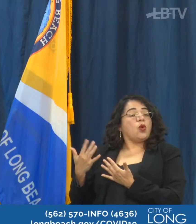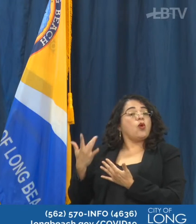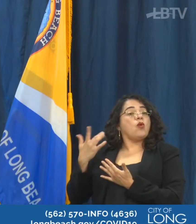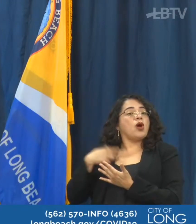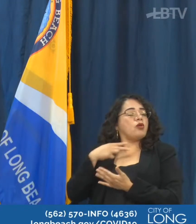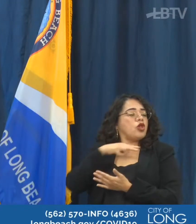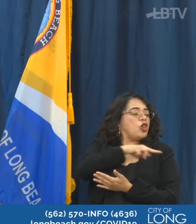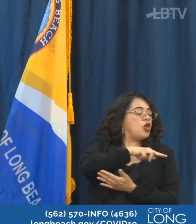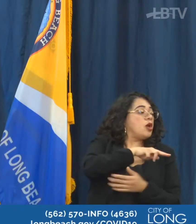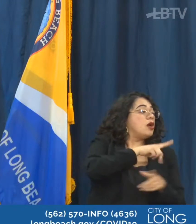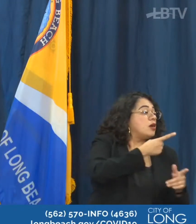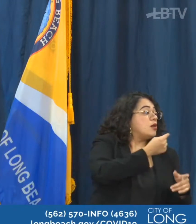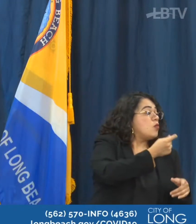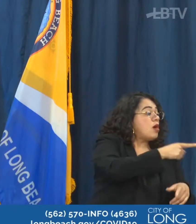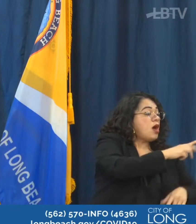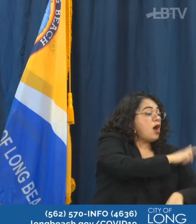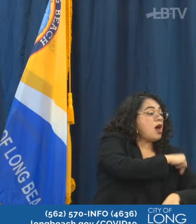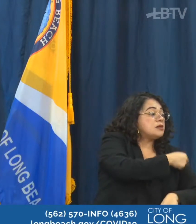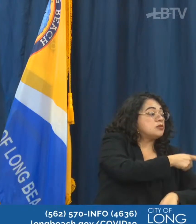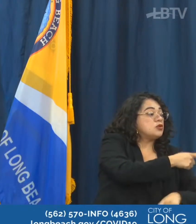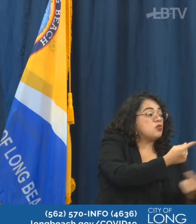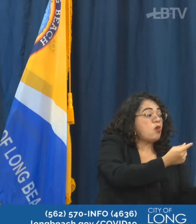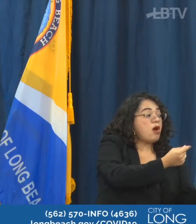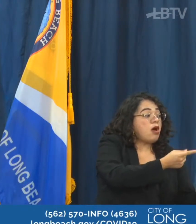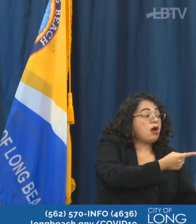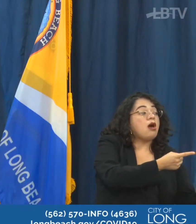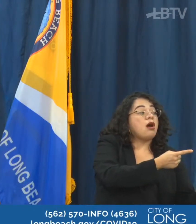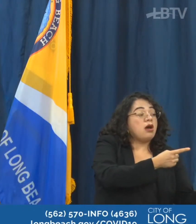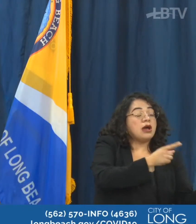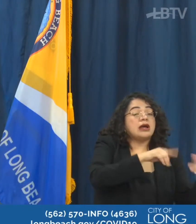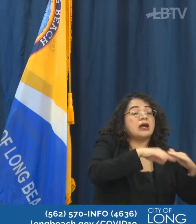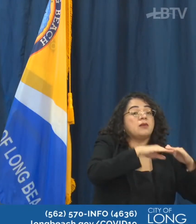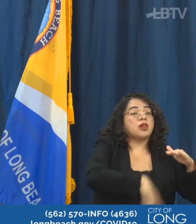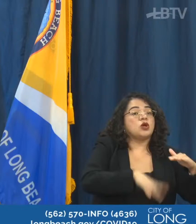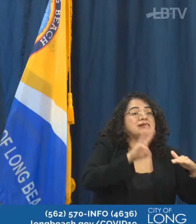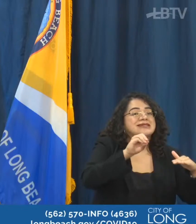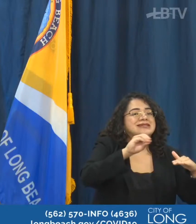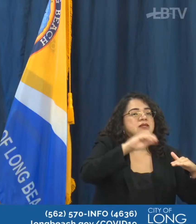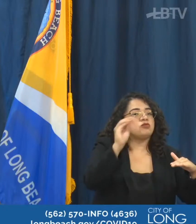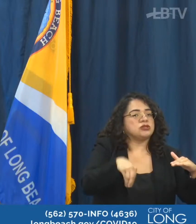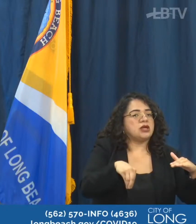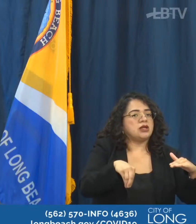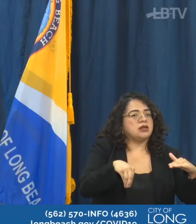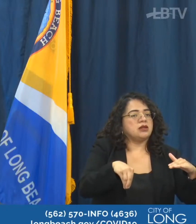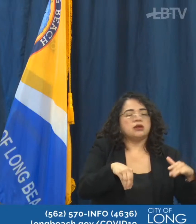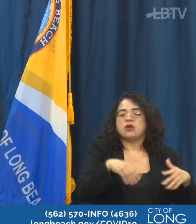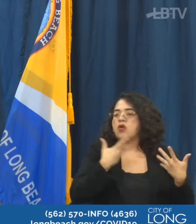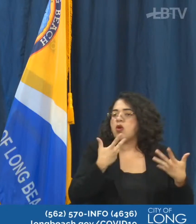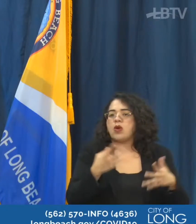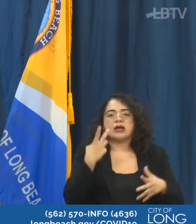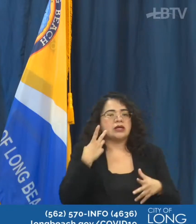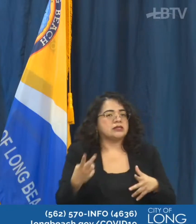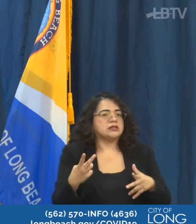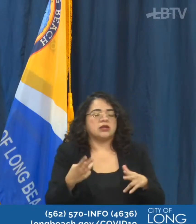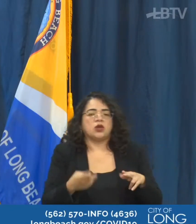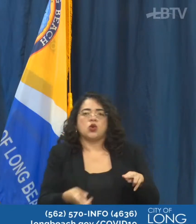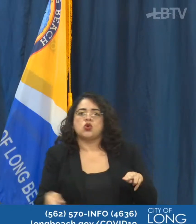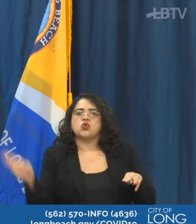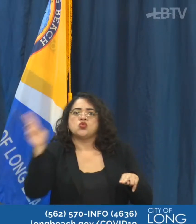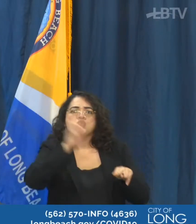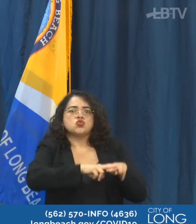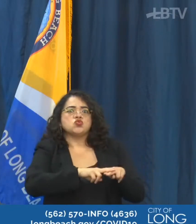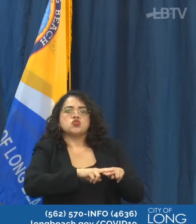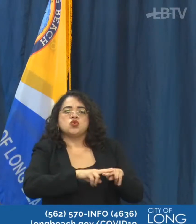percentage remains right under 60%. We don't want there to be a sharp increase where then we can't go backwards.